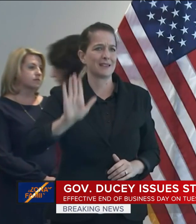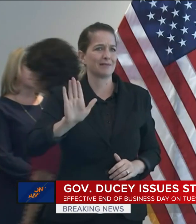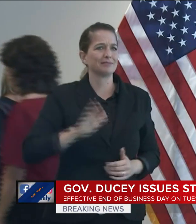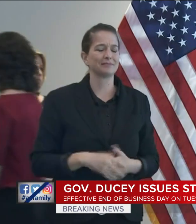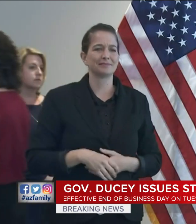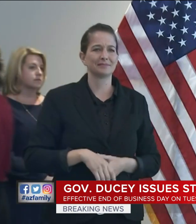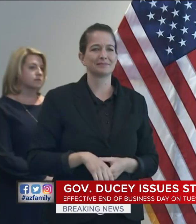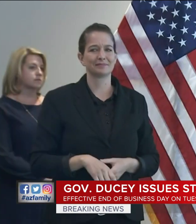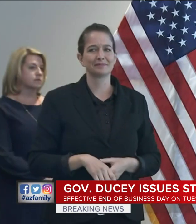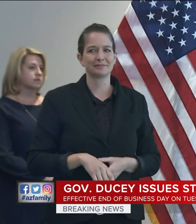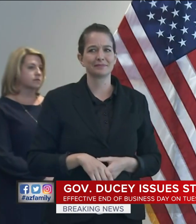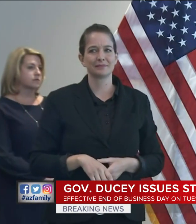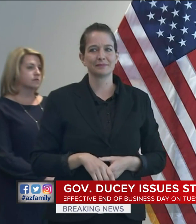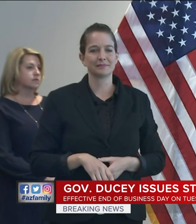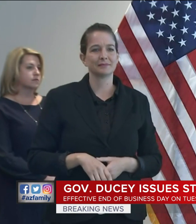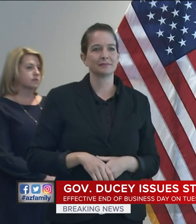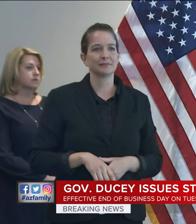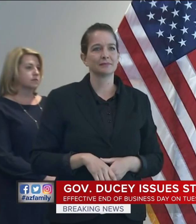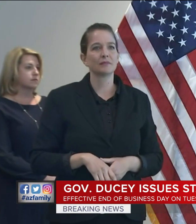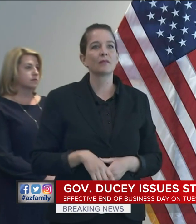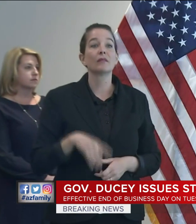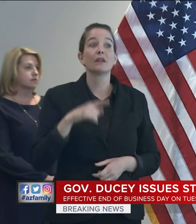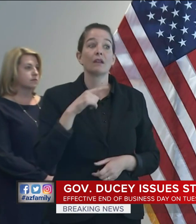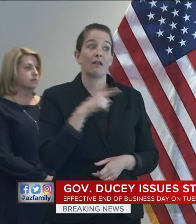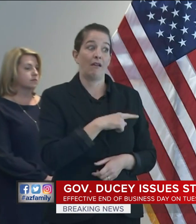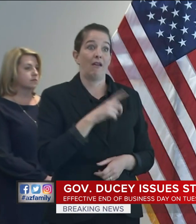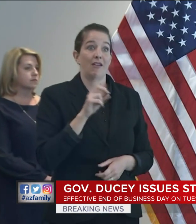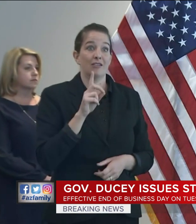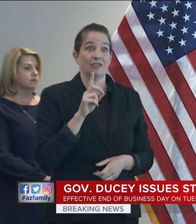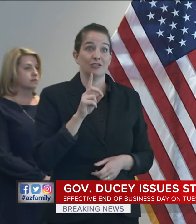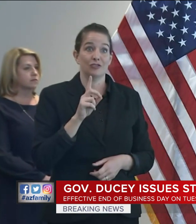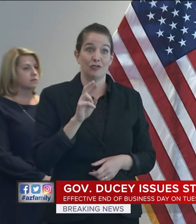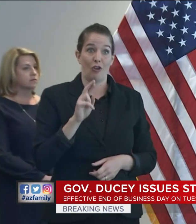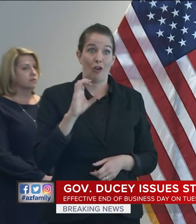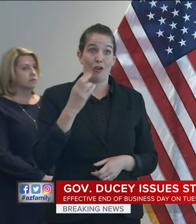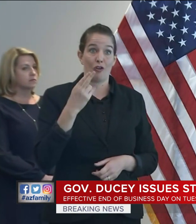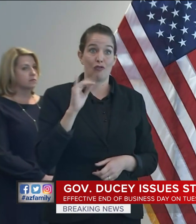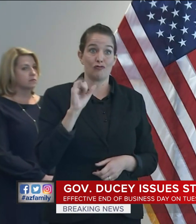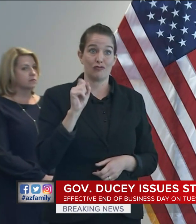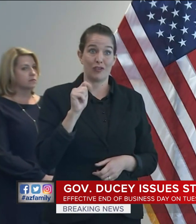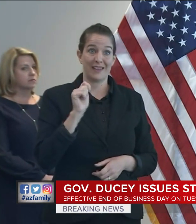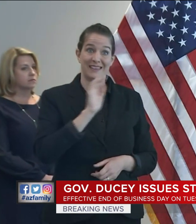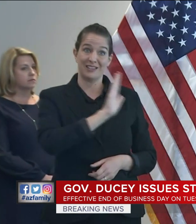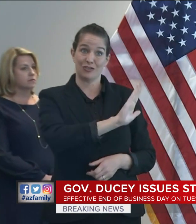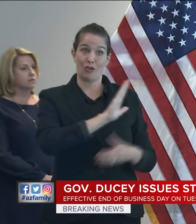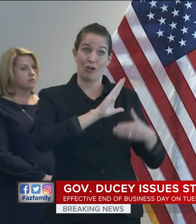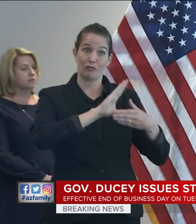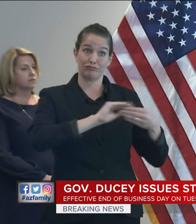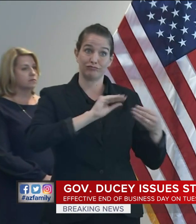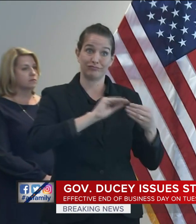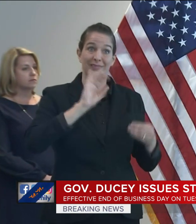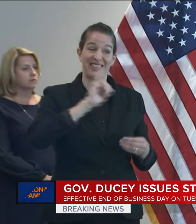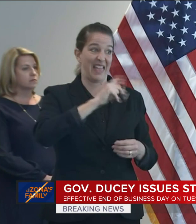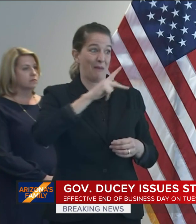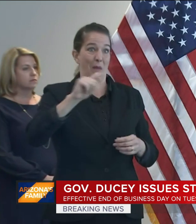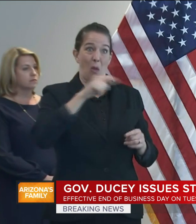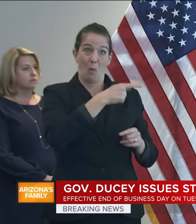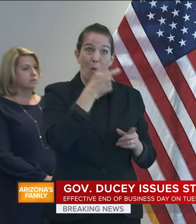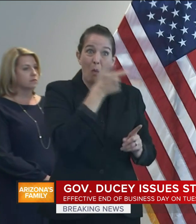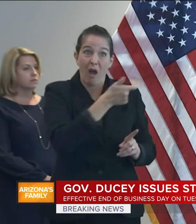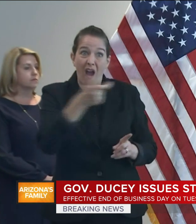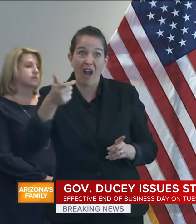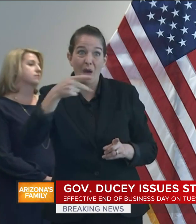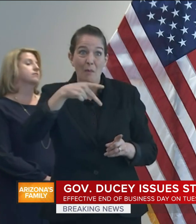Thank you, Ann Marie. And I think you can see also from Dr. Christ's presentation and the PowerPoint, the hundreds of thousands of